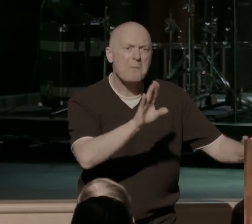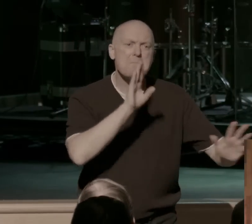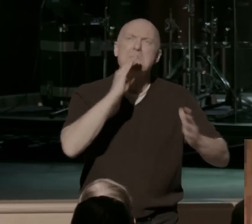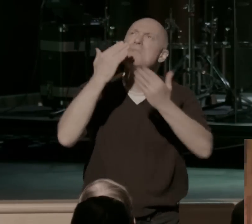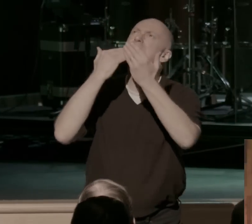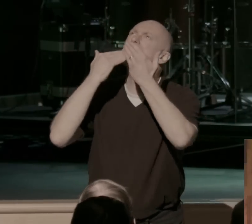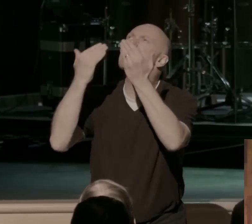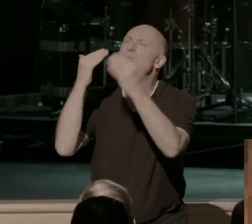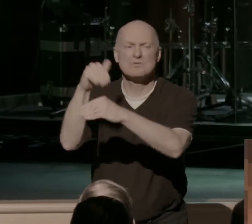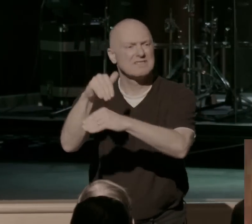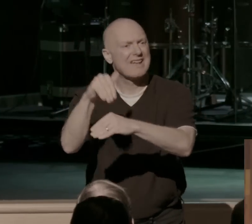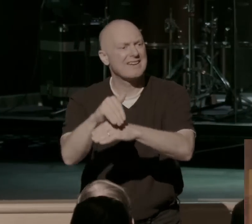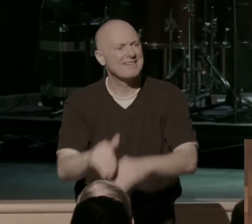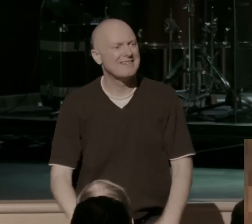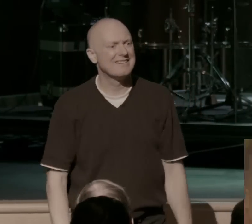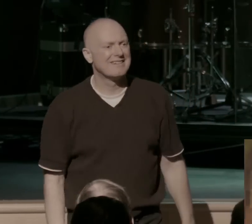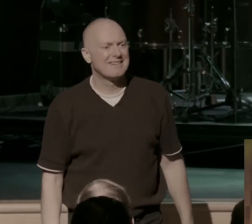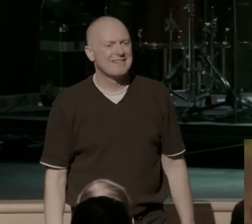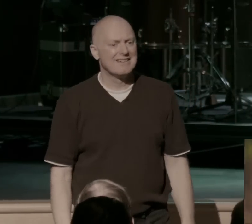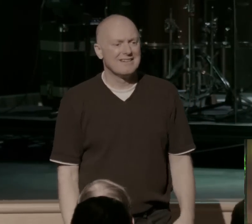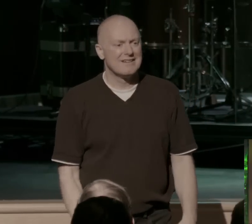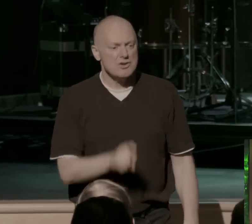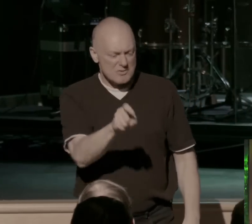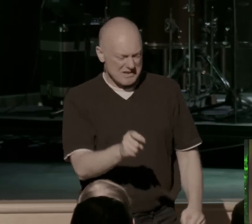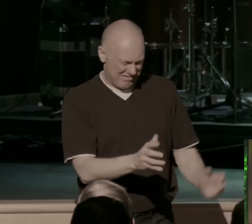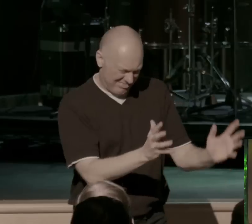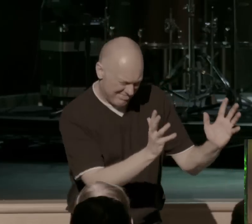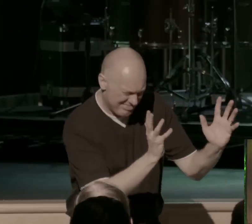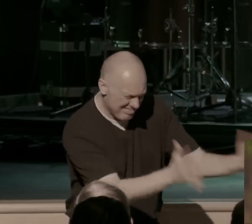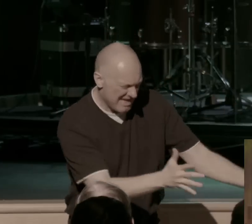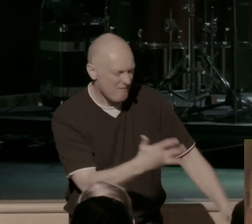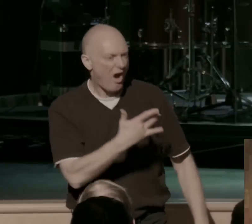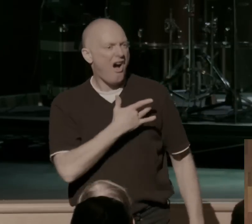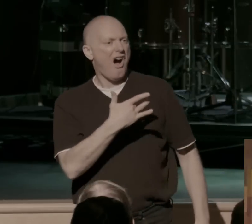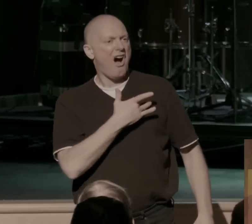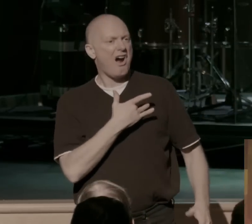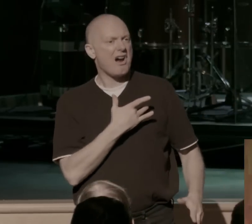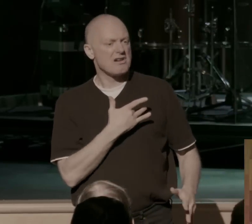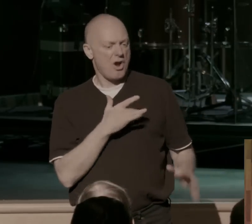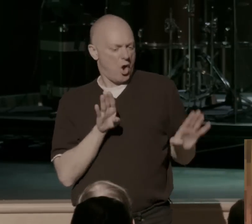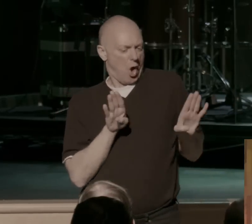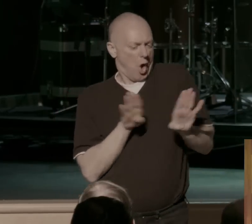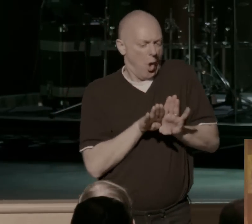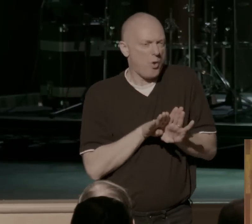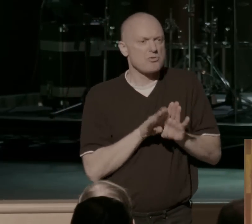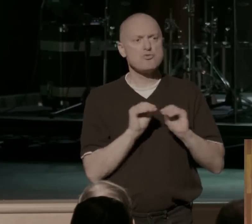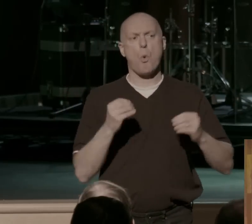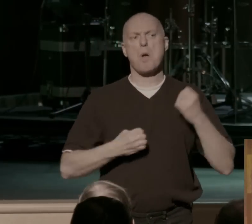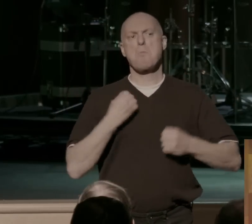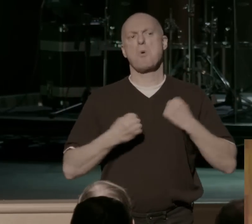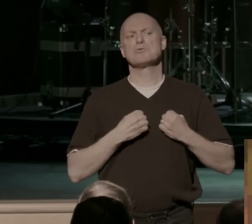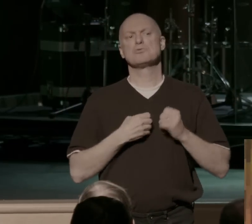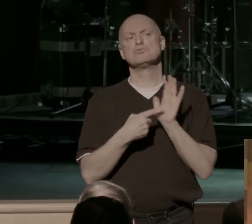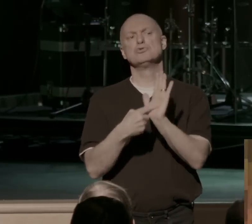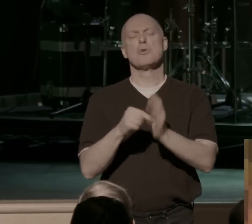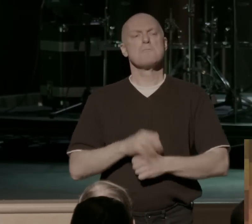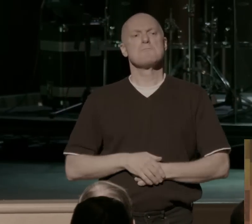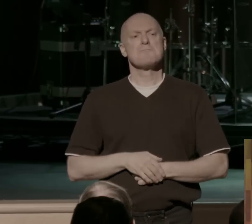Do you need to leave behind a heart that's closed, tight, with no emotion allowed to come in or go out, and you need to find an open heart to the